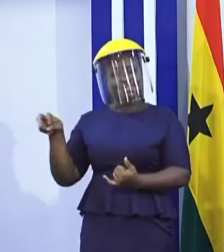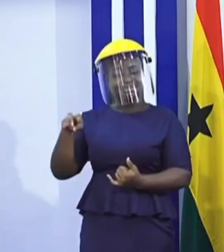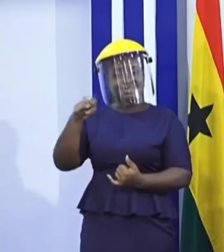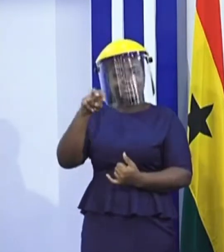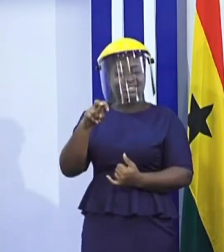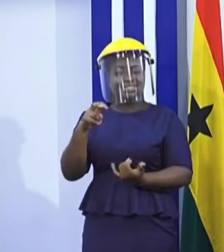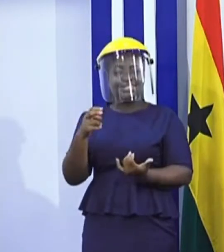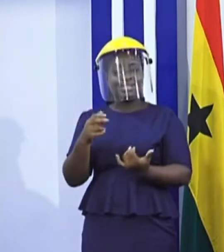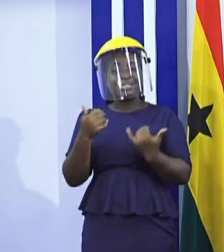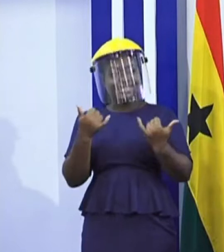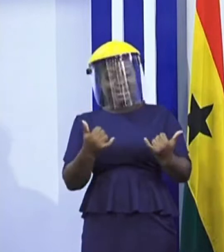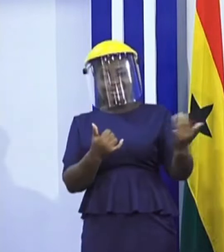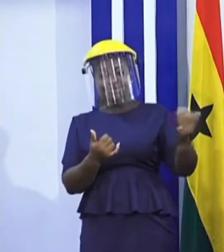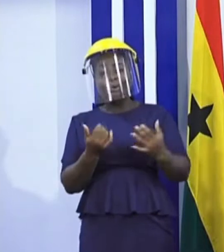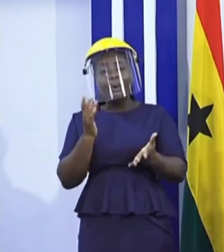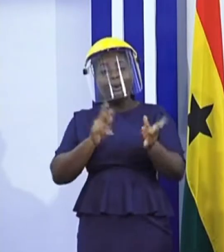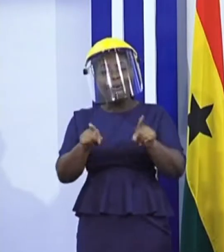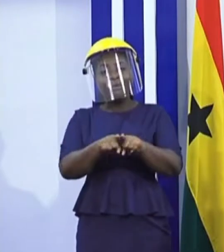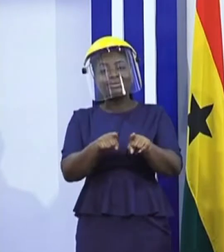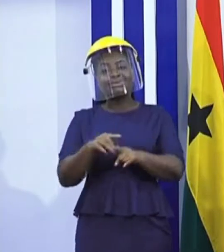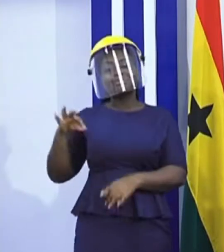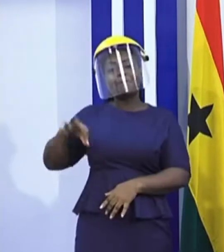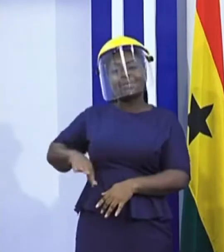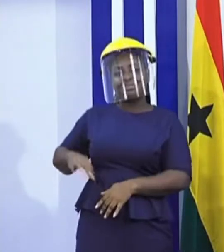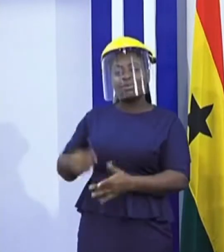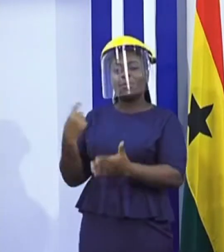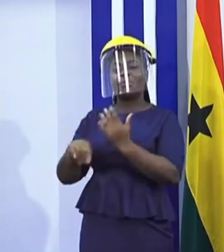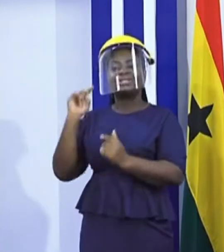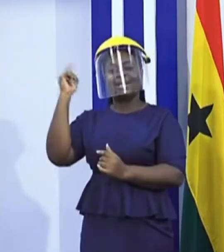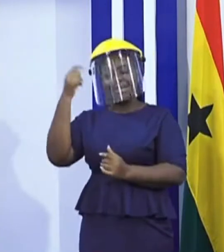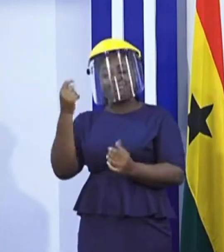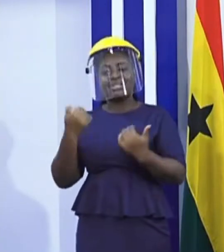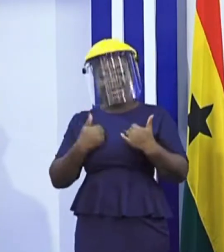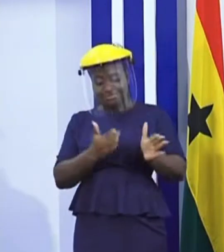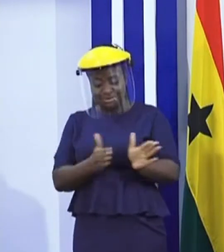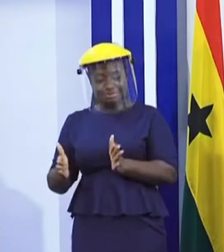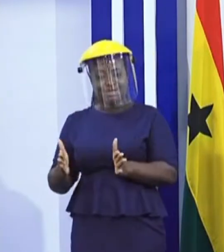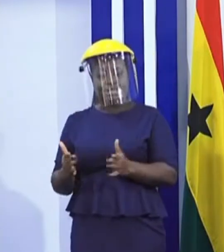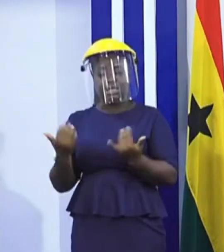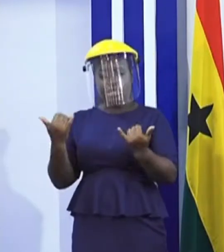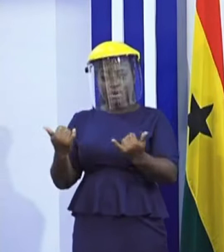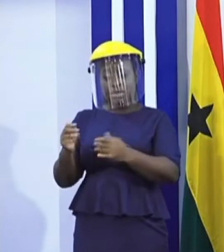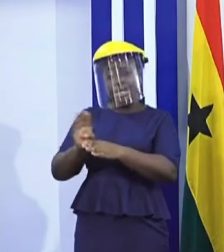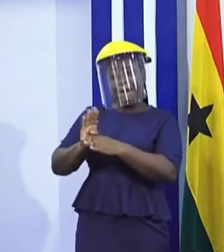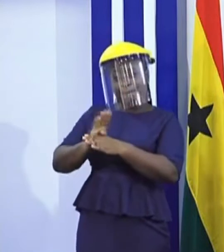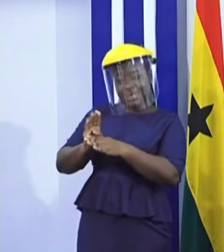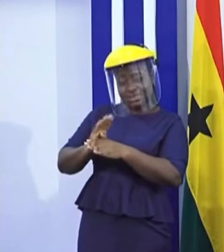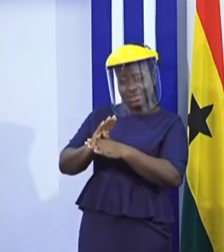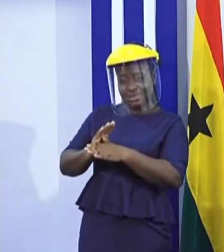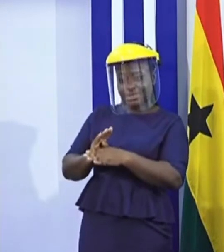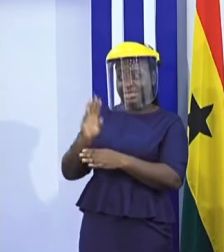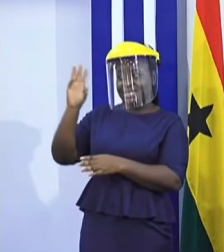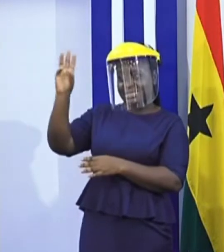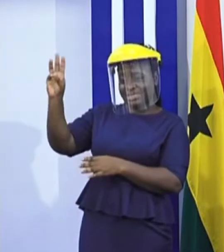hospitality sector is also going to benefit from these interventions. For instance the stimulus package of